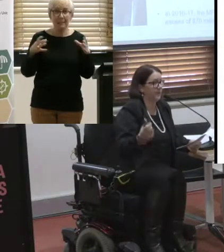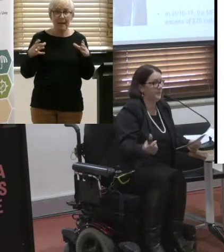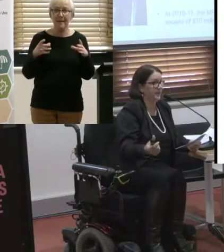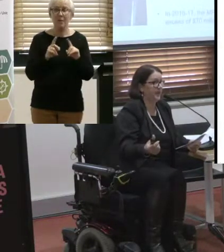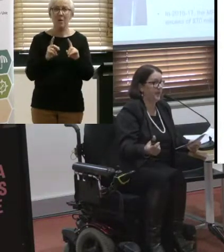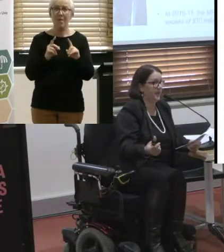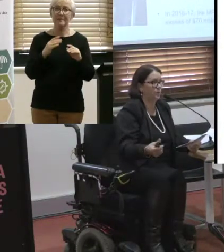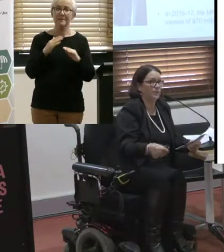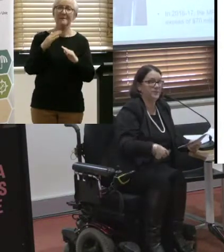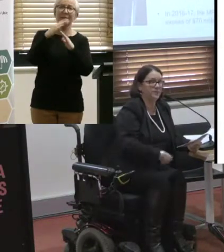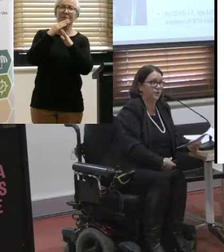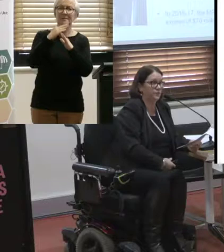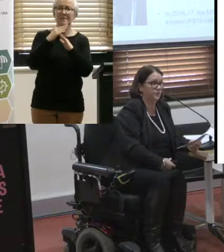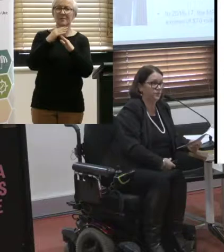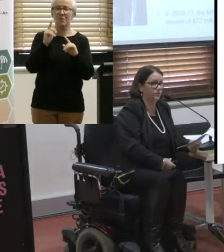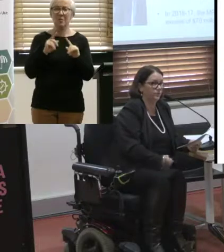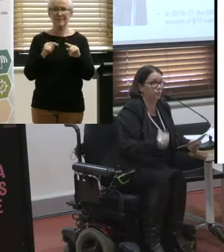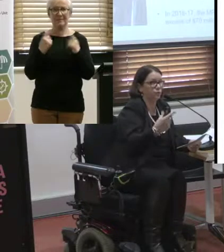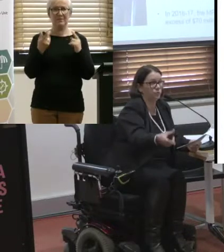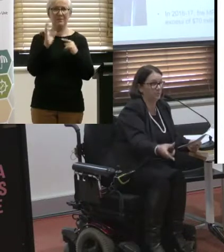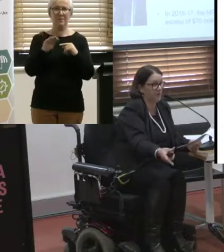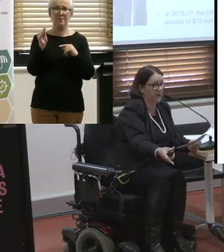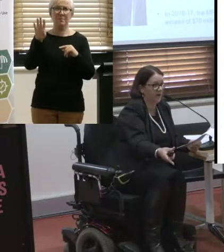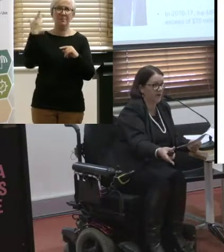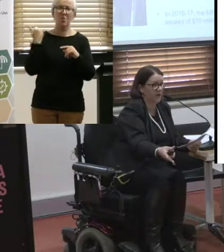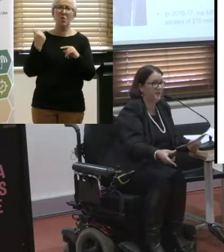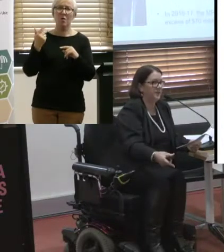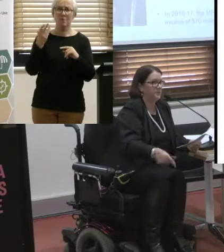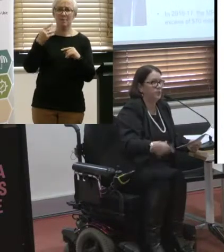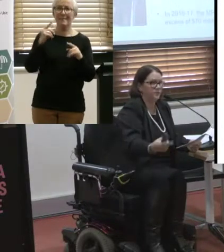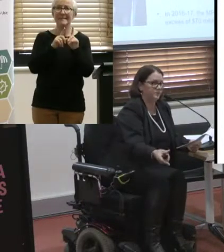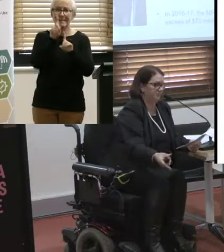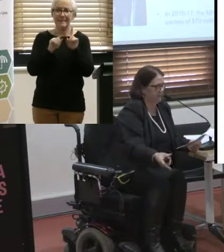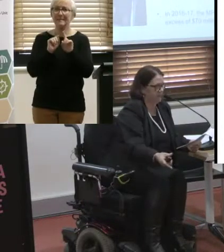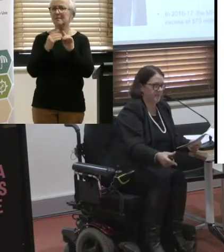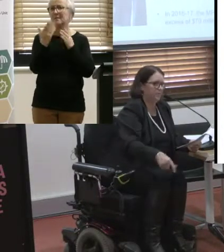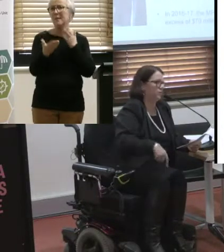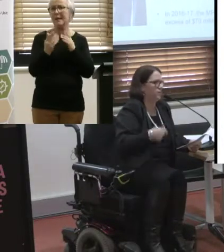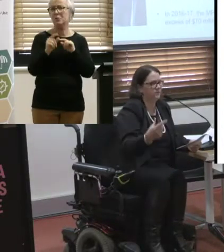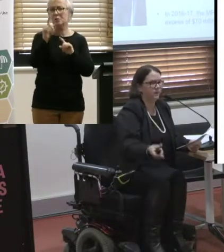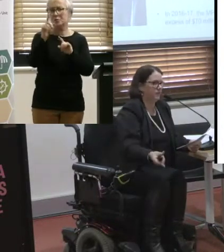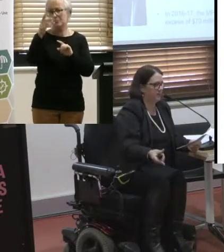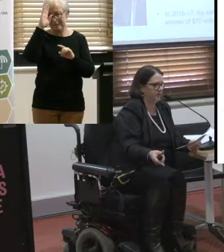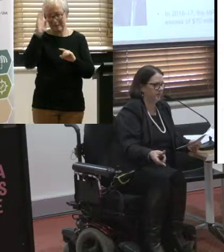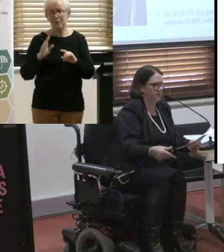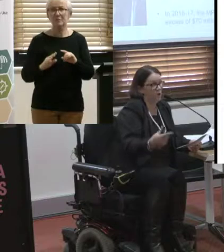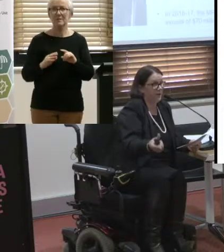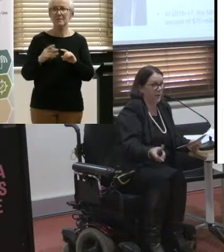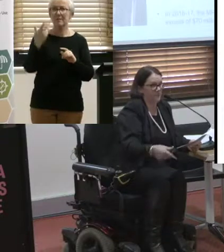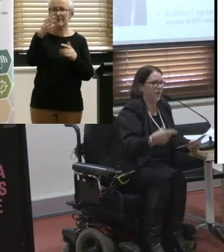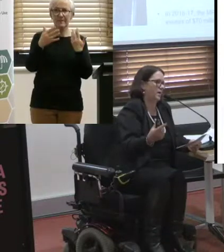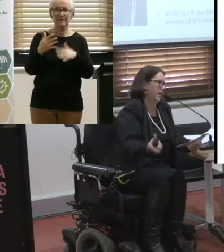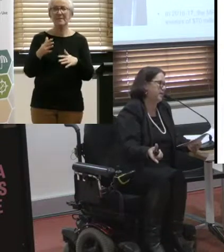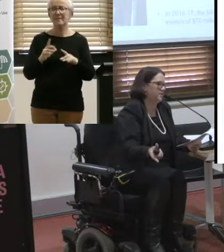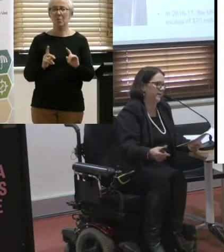Will the caps be higher? Will it be different for a rural, remote area? More than 50%? More than... Or no